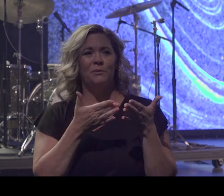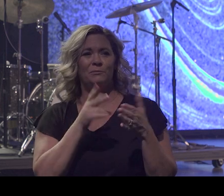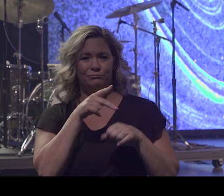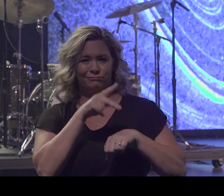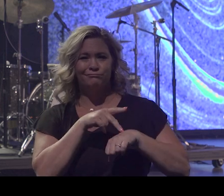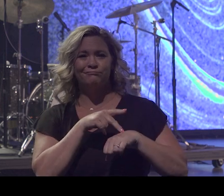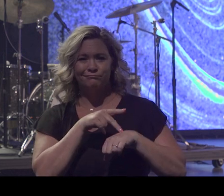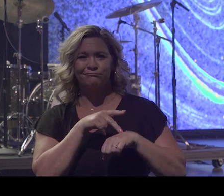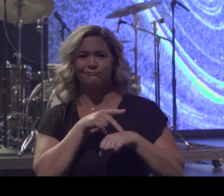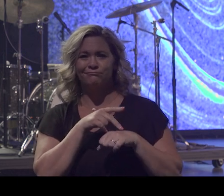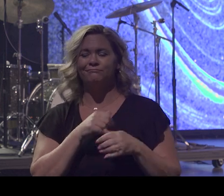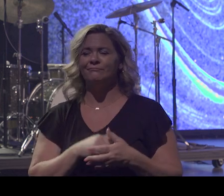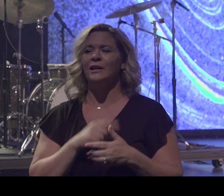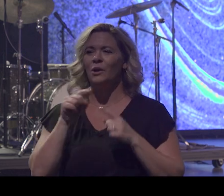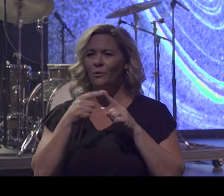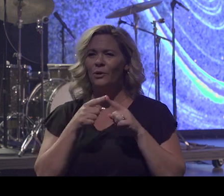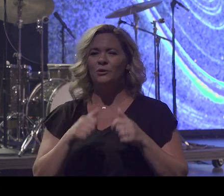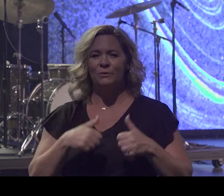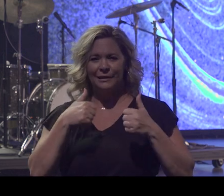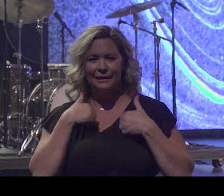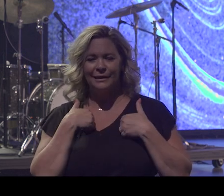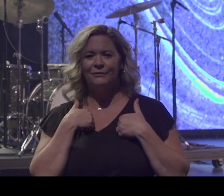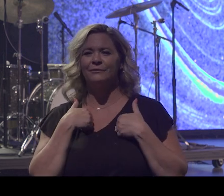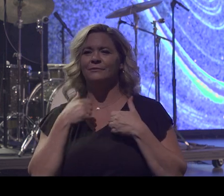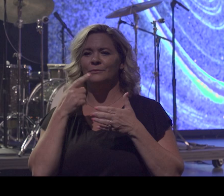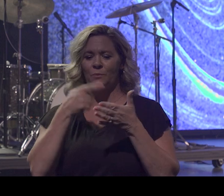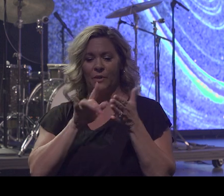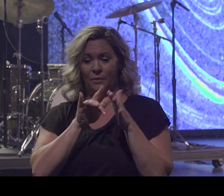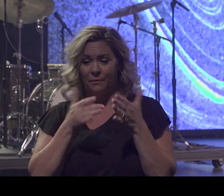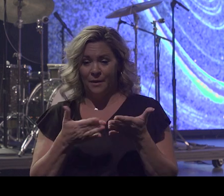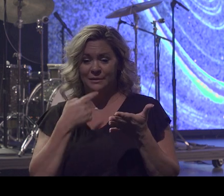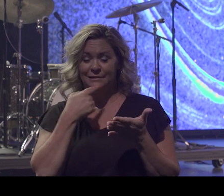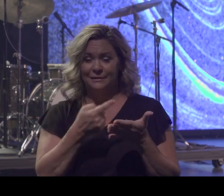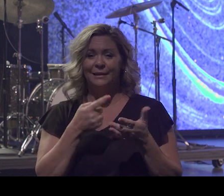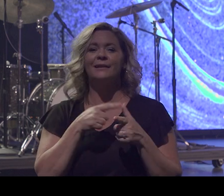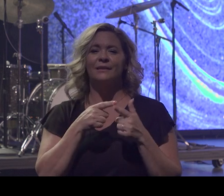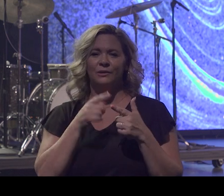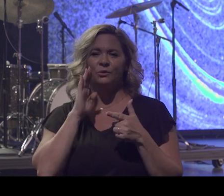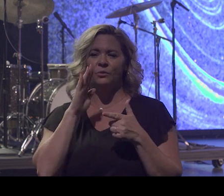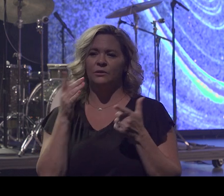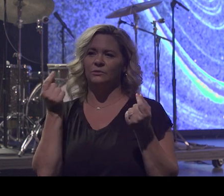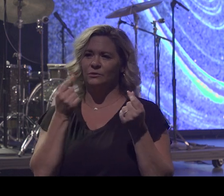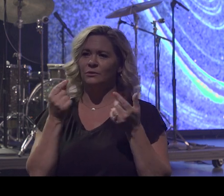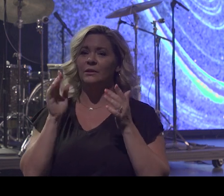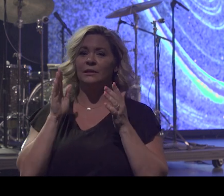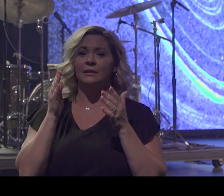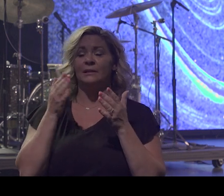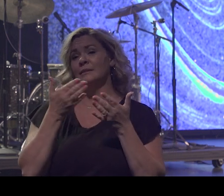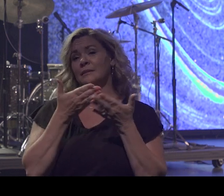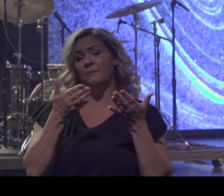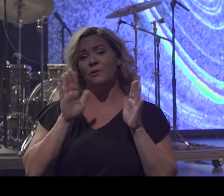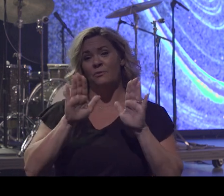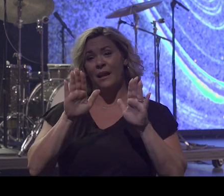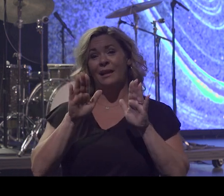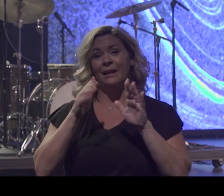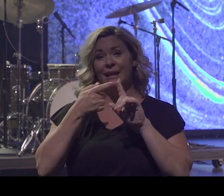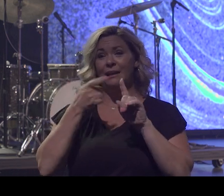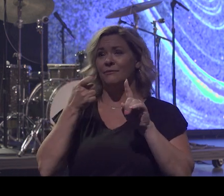And when you live according to the biblical principles, you're going to get something great from God. It's not that I have a handout from